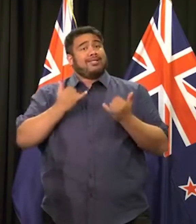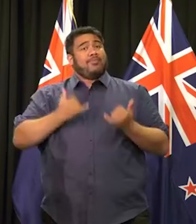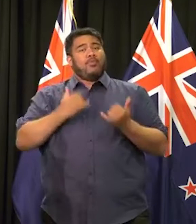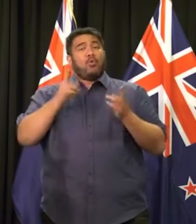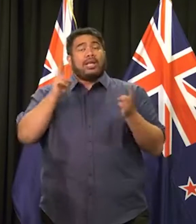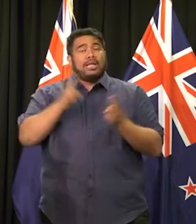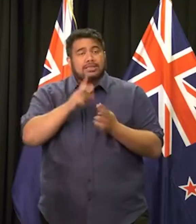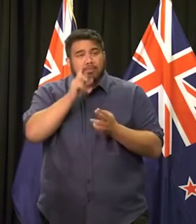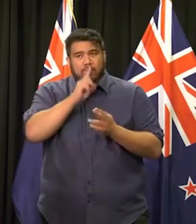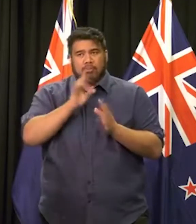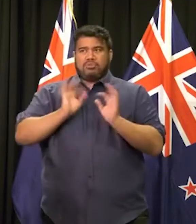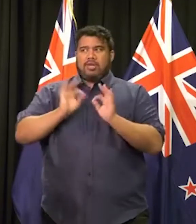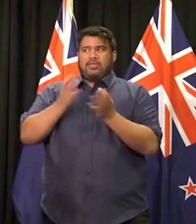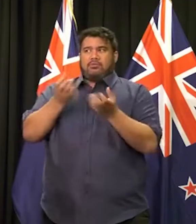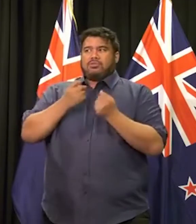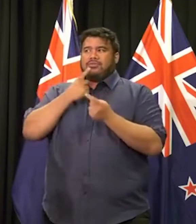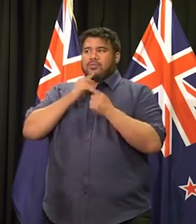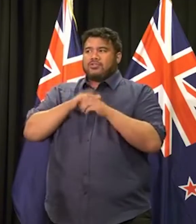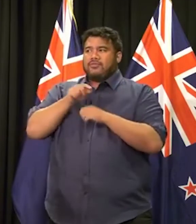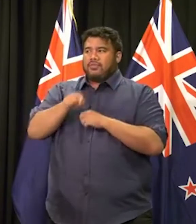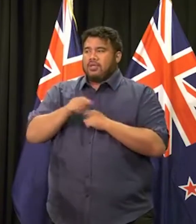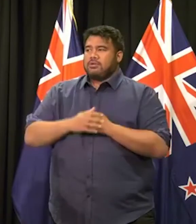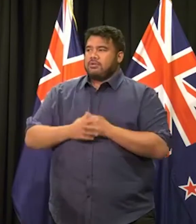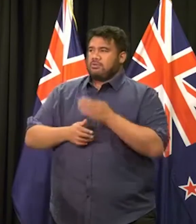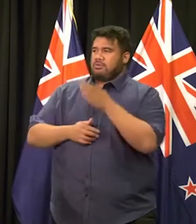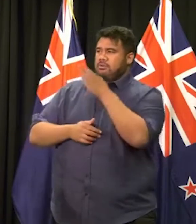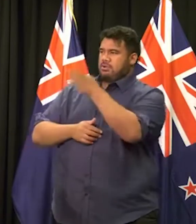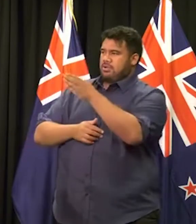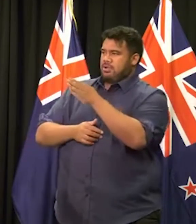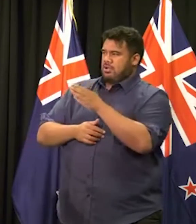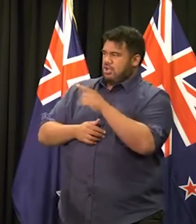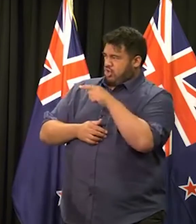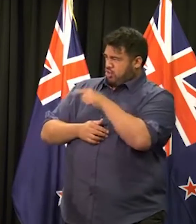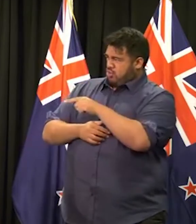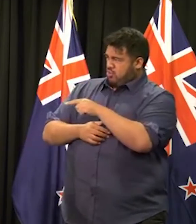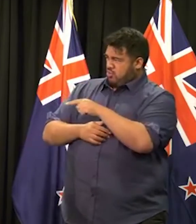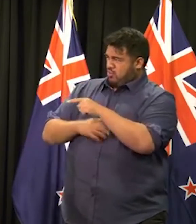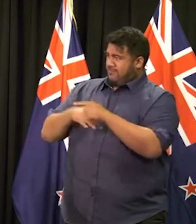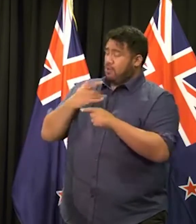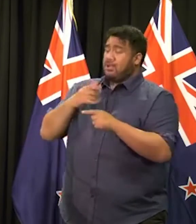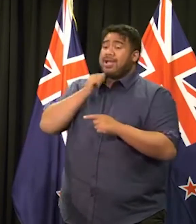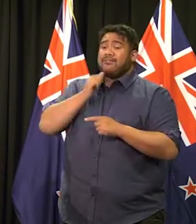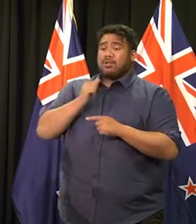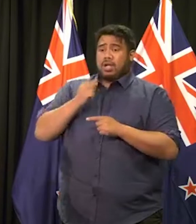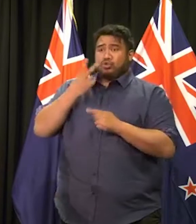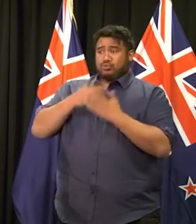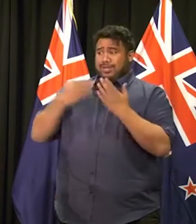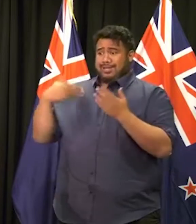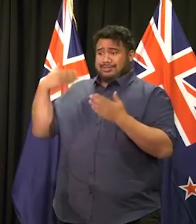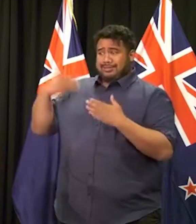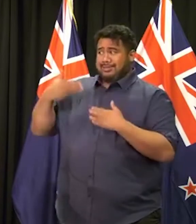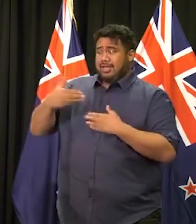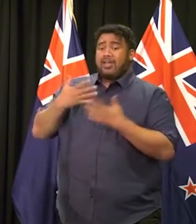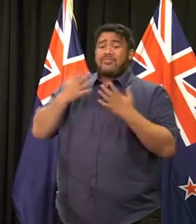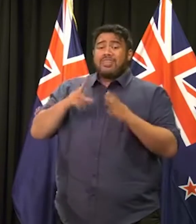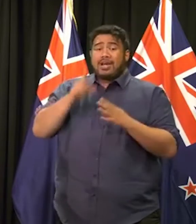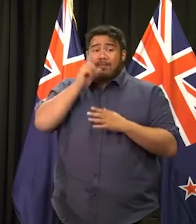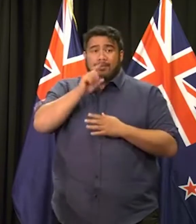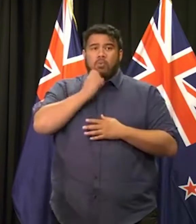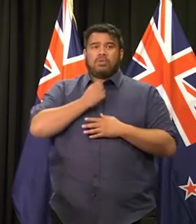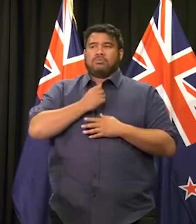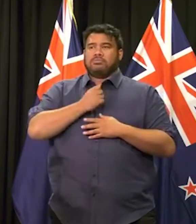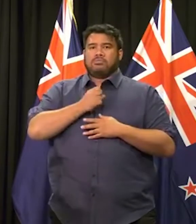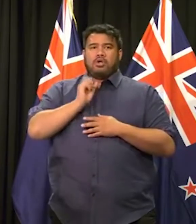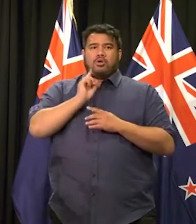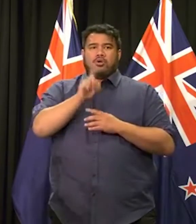follow-up information on. Would you find that disturbing that people, in the light of the events of the last couple of days, that people would be going